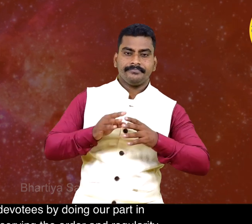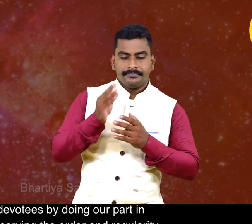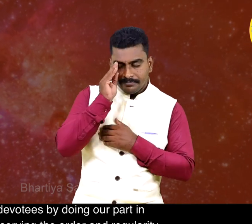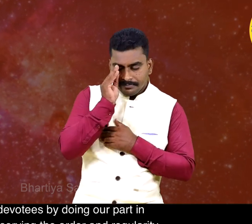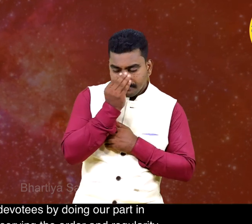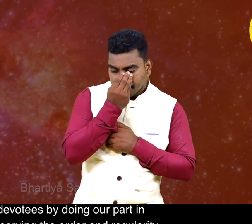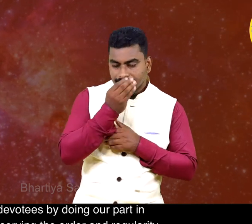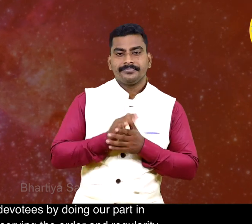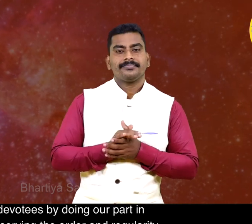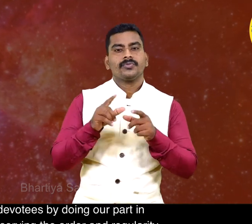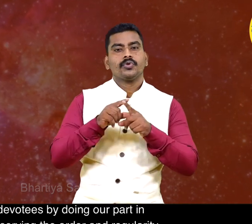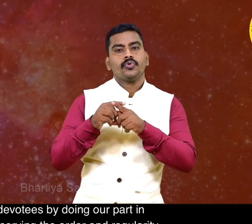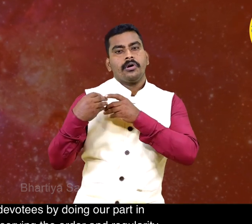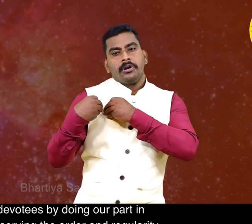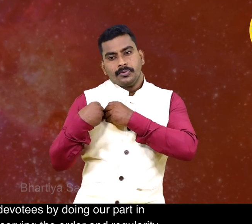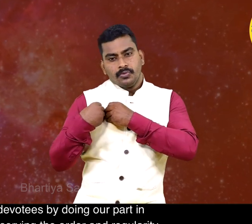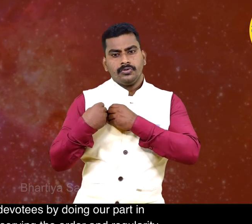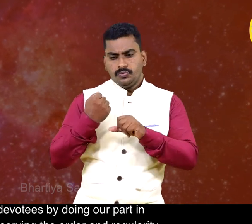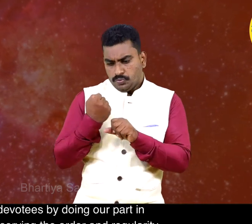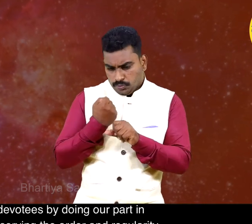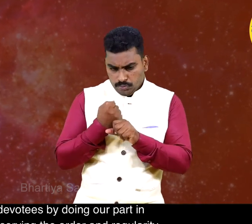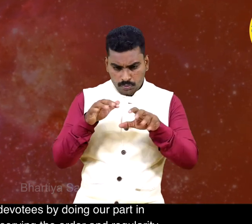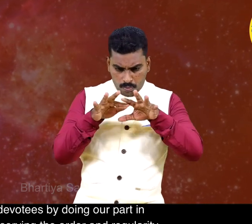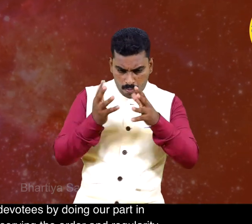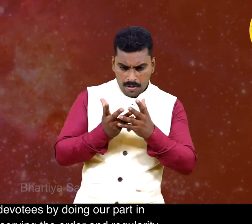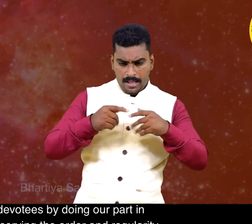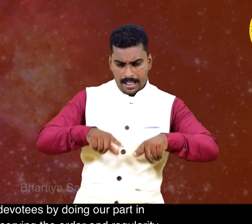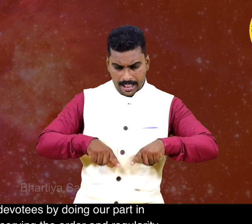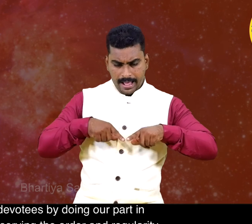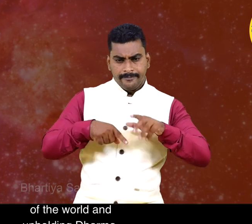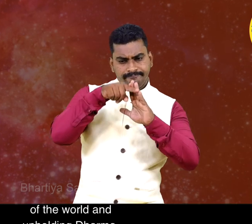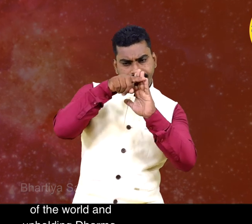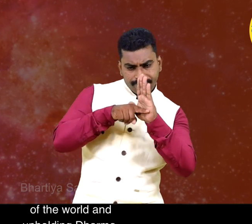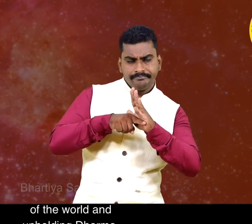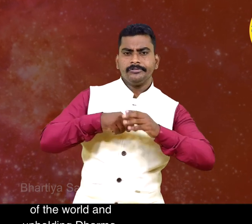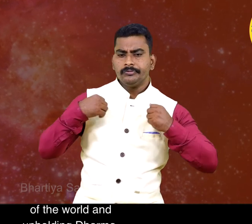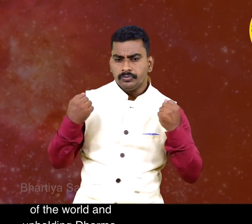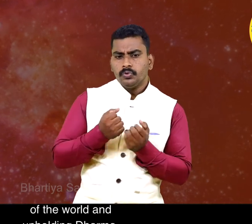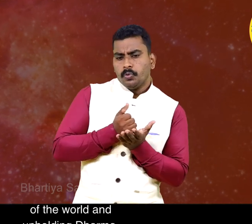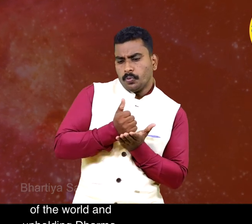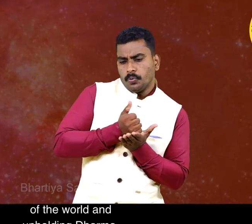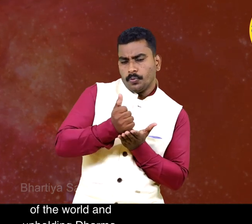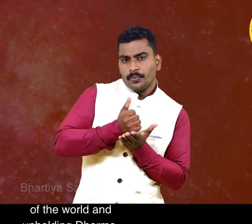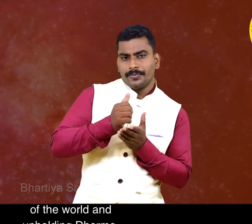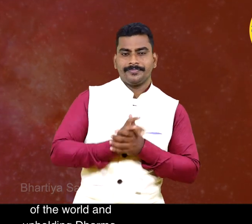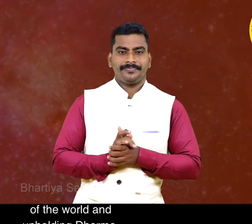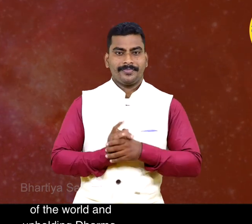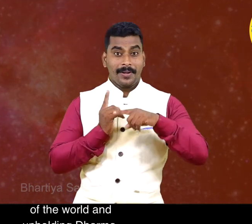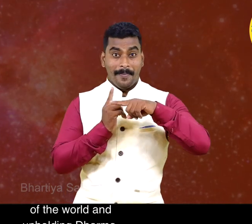our part in preserving the order and regularity of the world and upholding